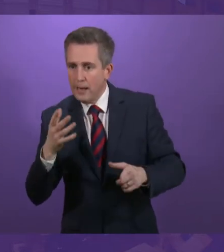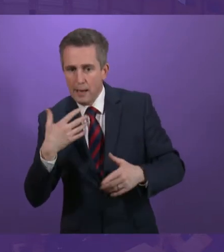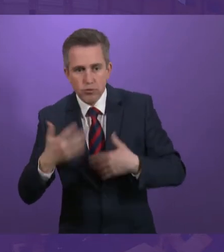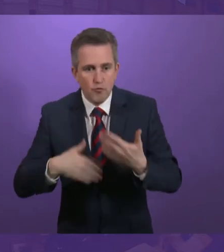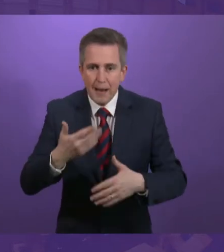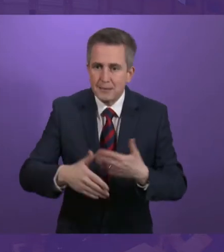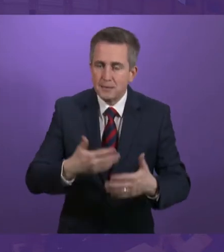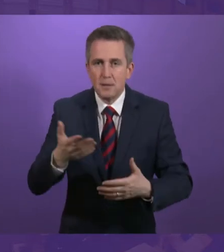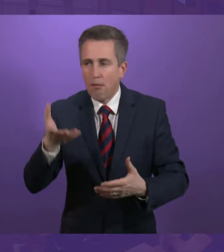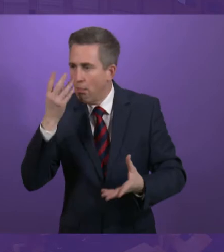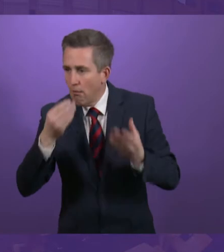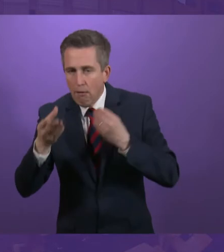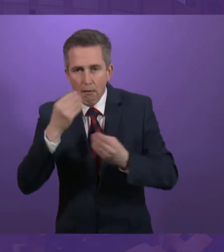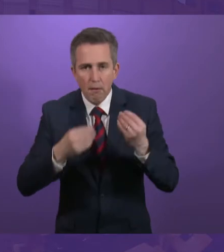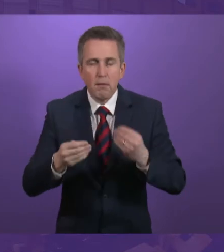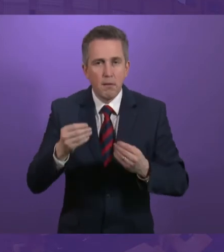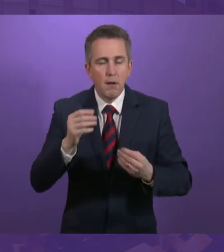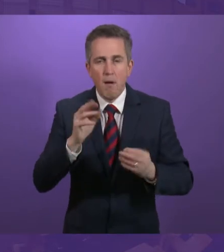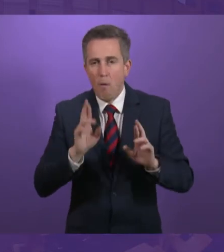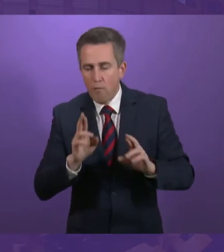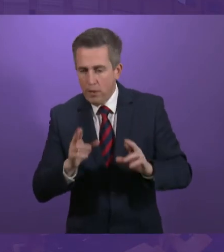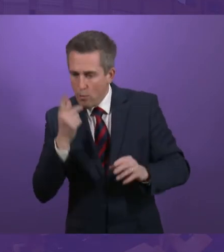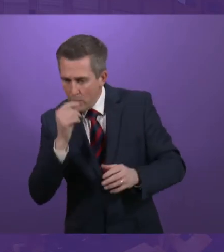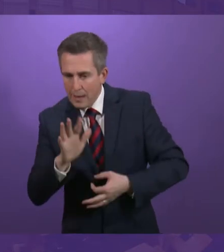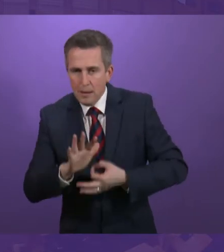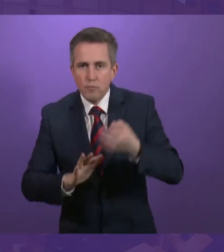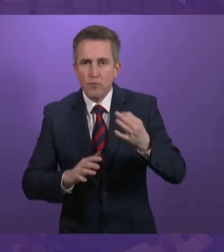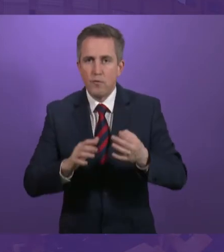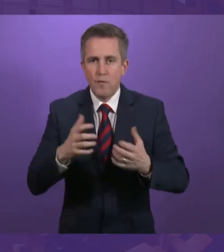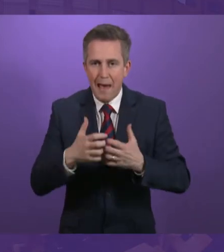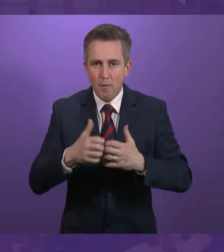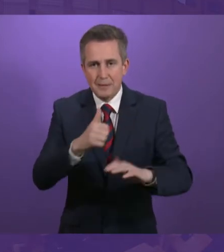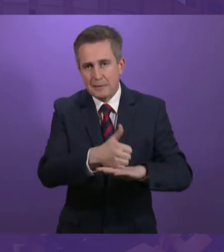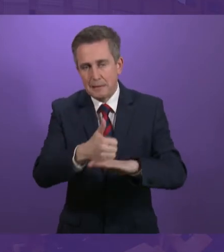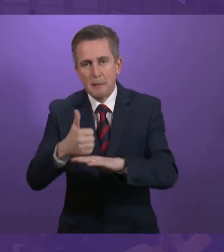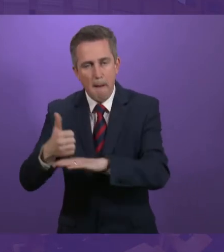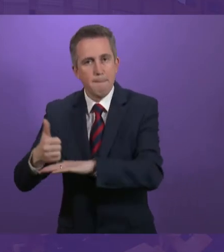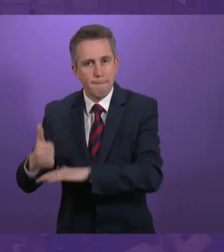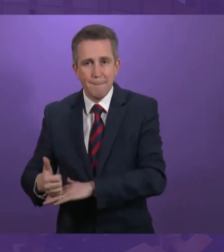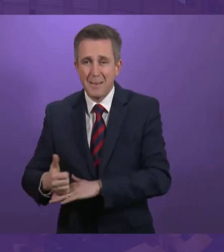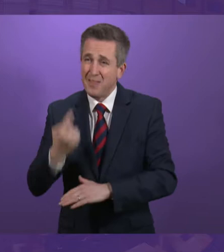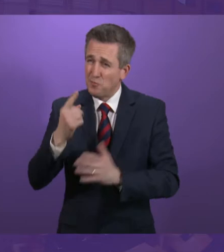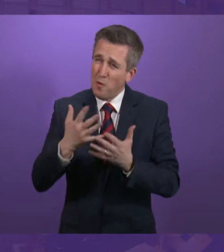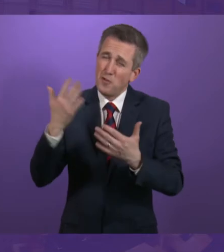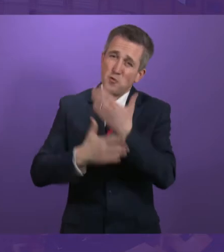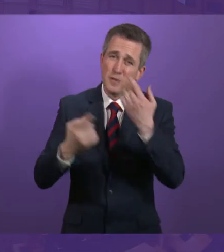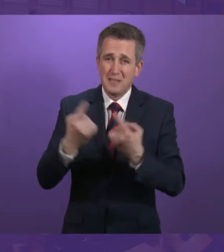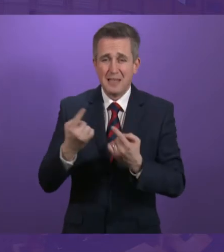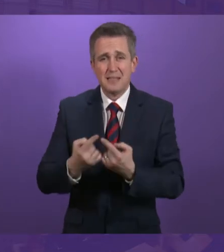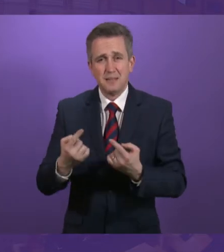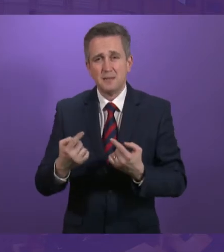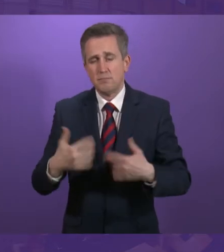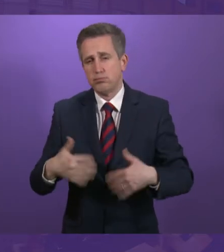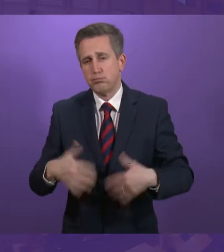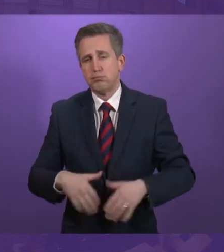we gain more experience of how to accomplish the most complicated feat of devolution attempted since this parliament was reconvened. A